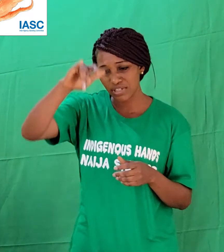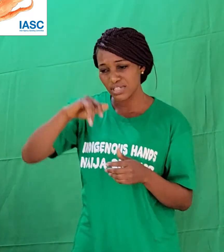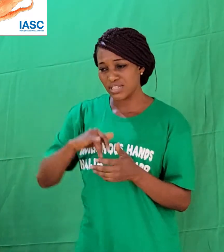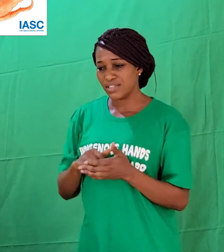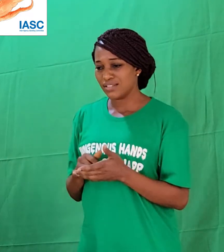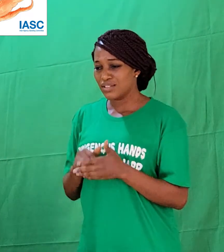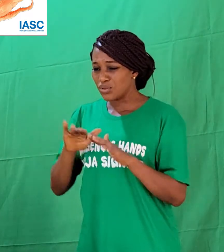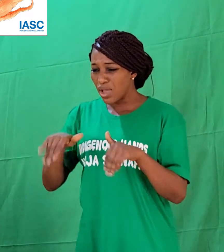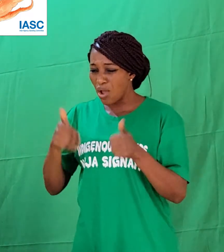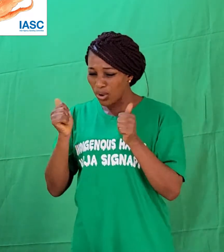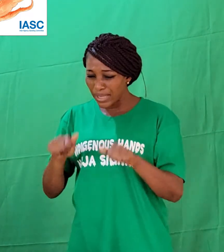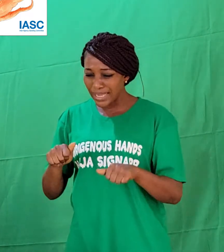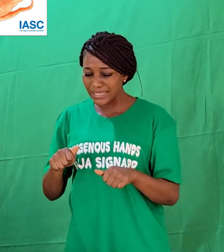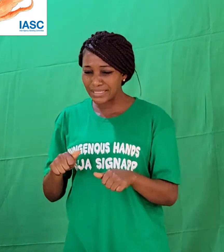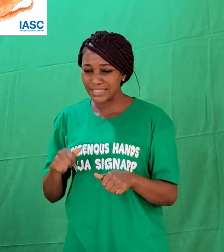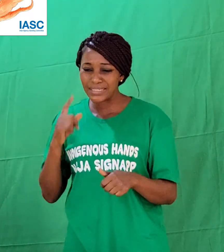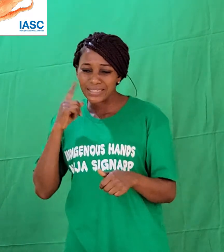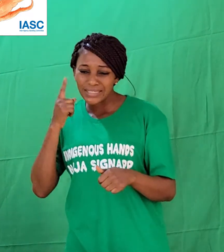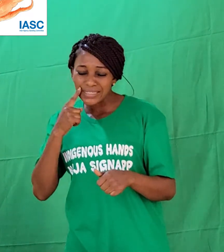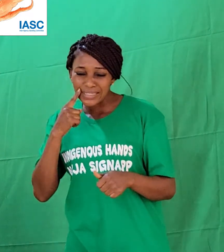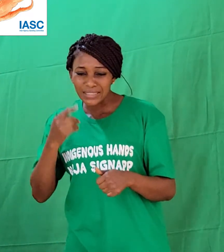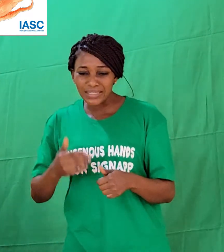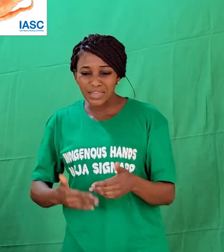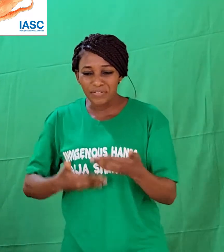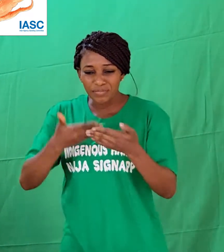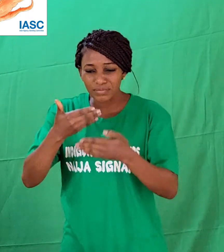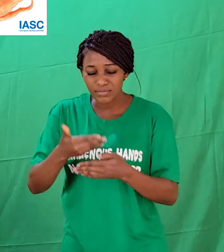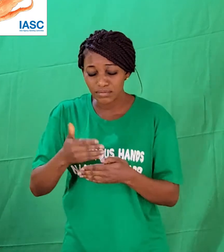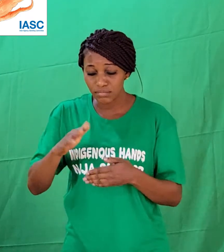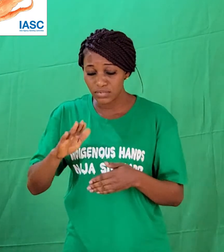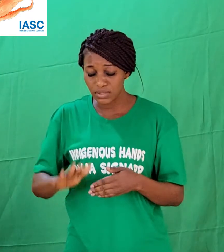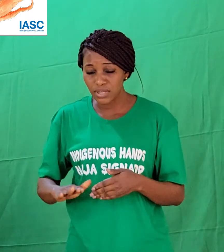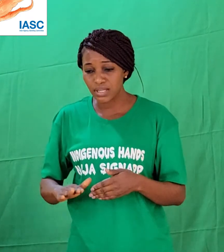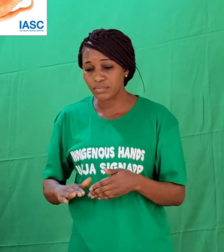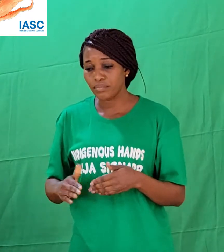born in Nigeria, in my local community, be raised with?